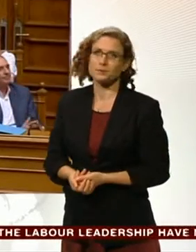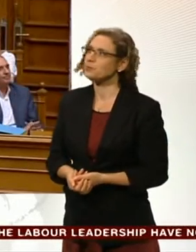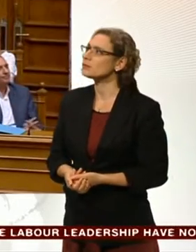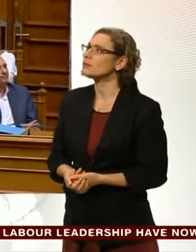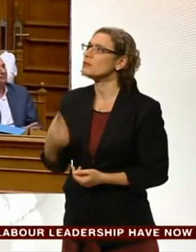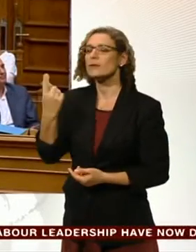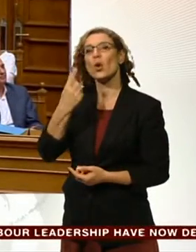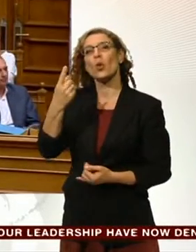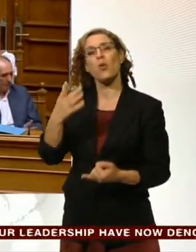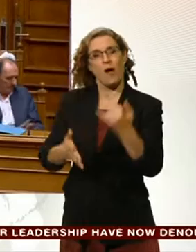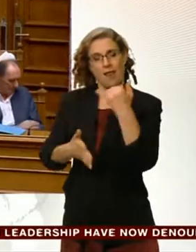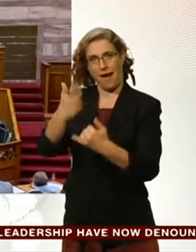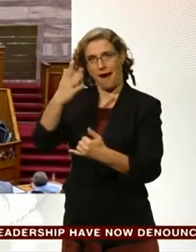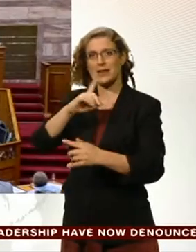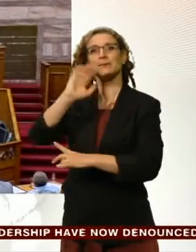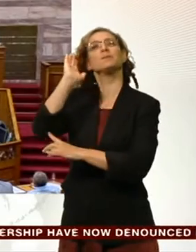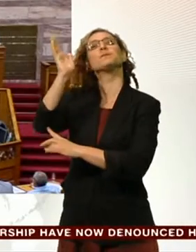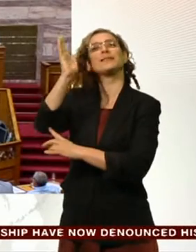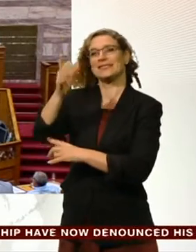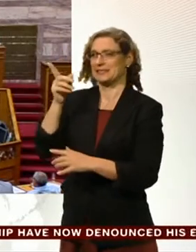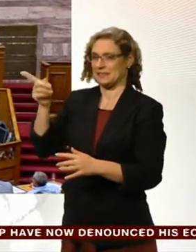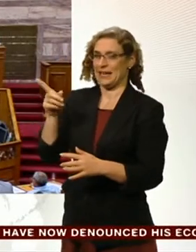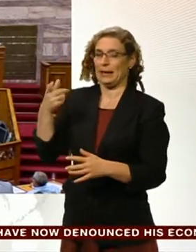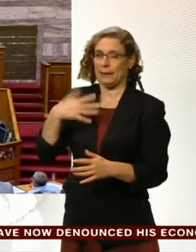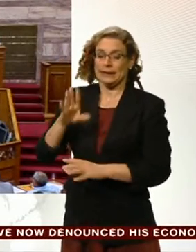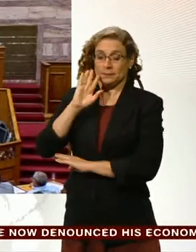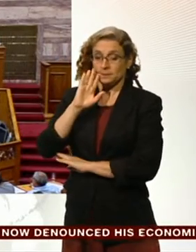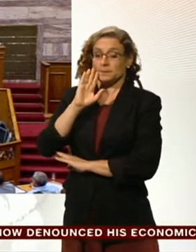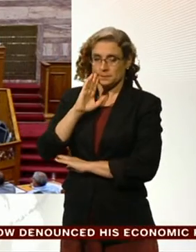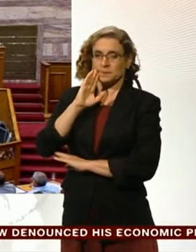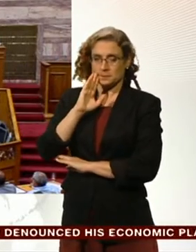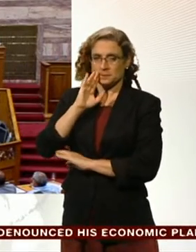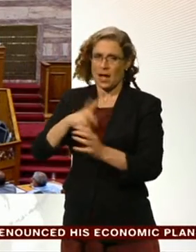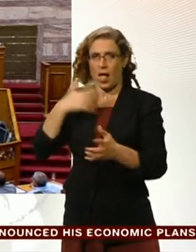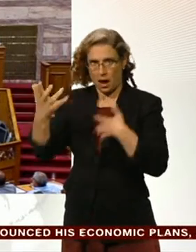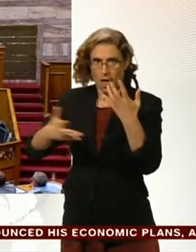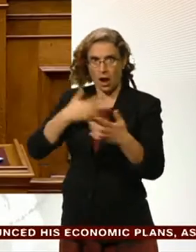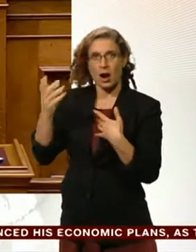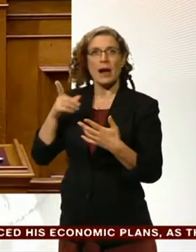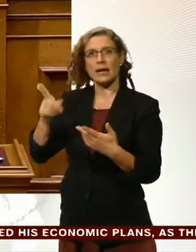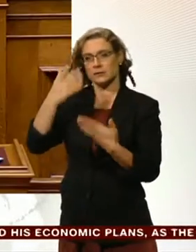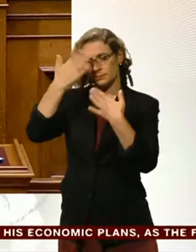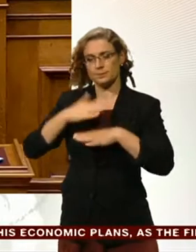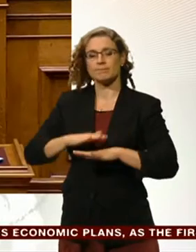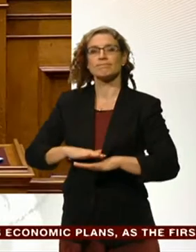speak. After the sound and fury of the previous hours, his was a sober but defiant performance.